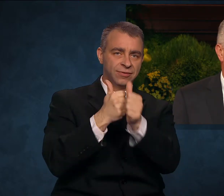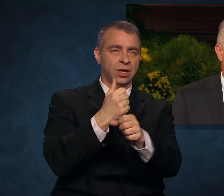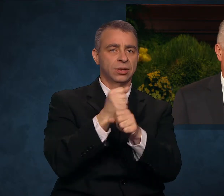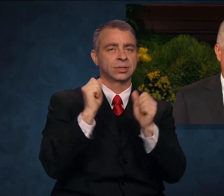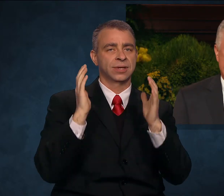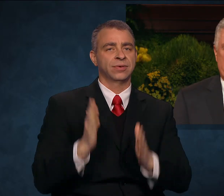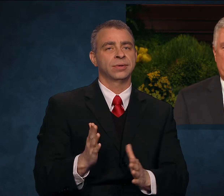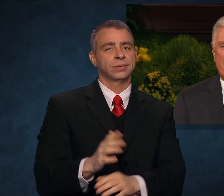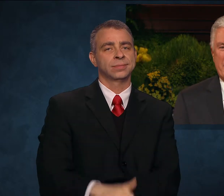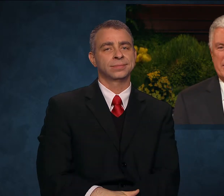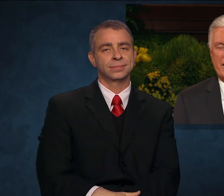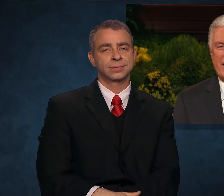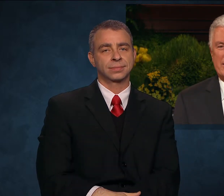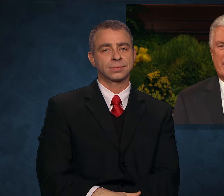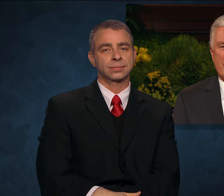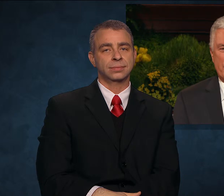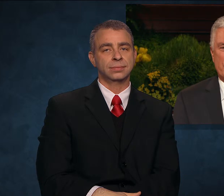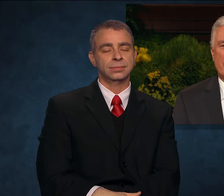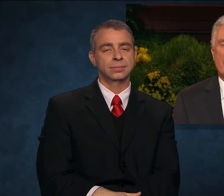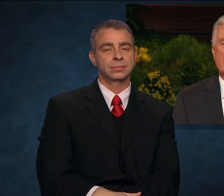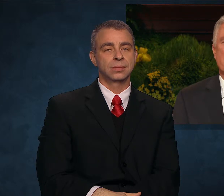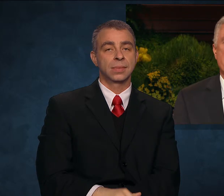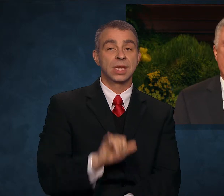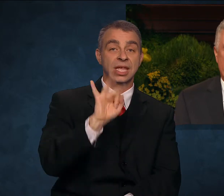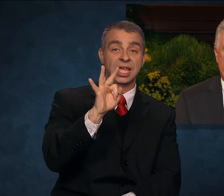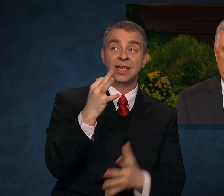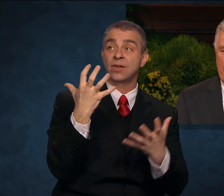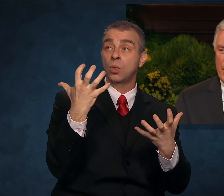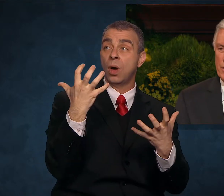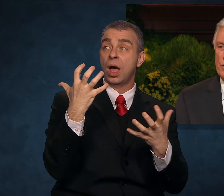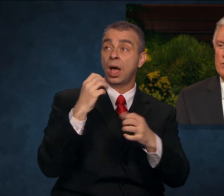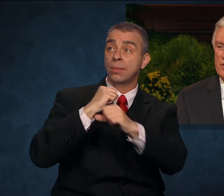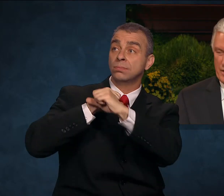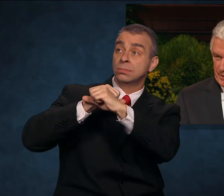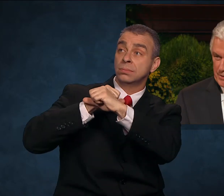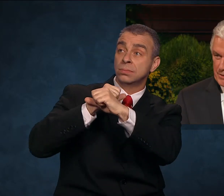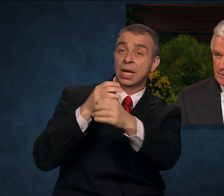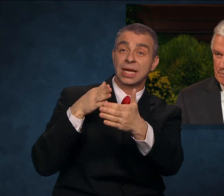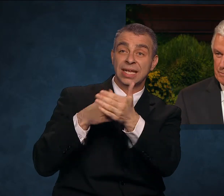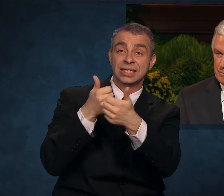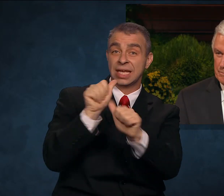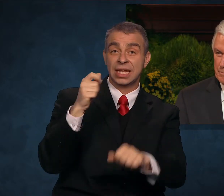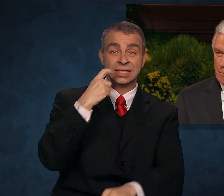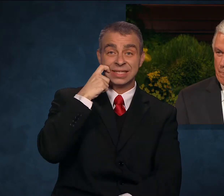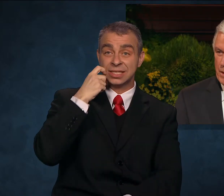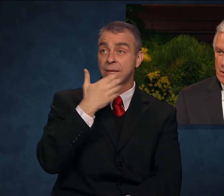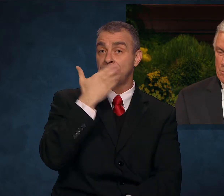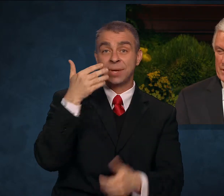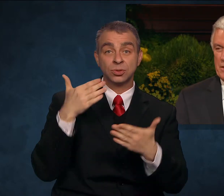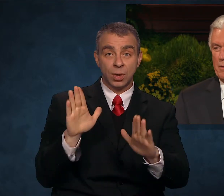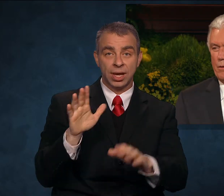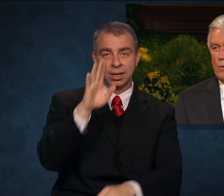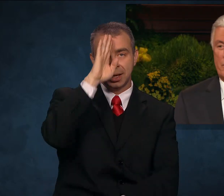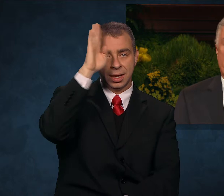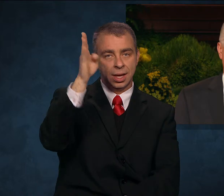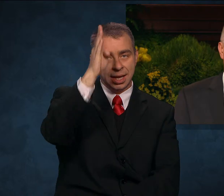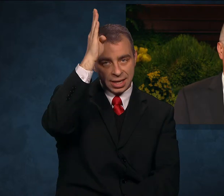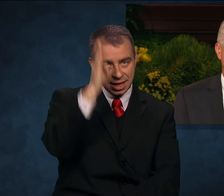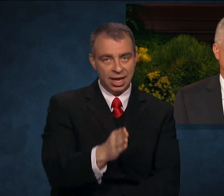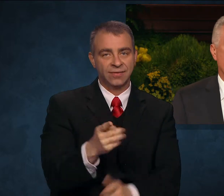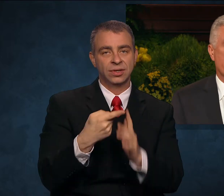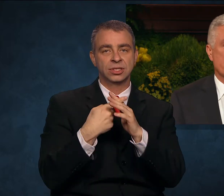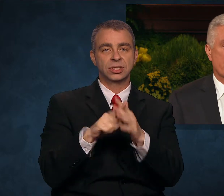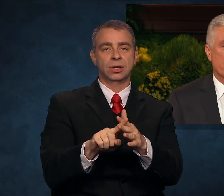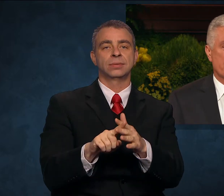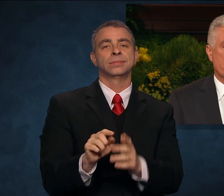The best defense against addiction is never to start. But what of those